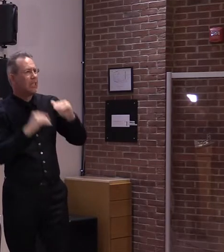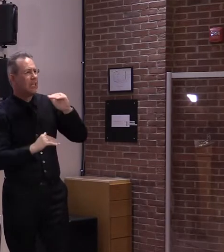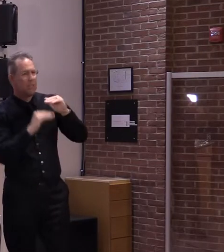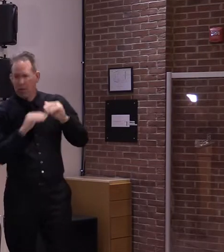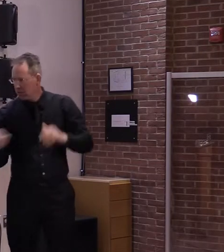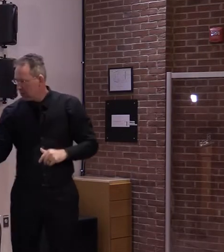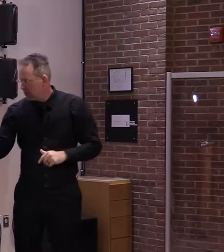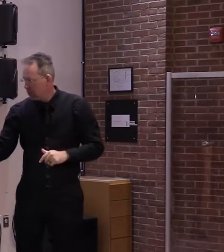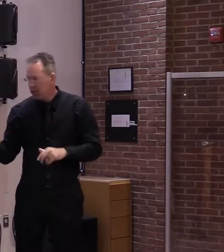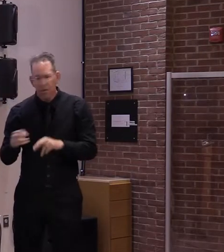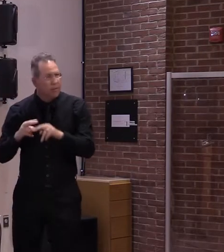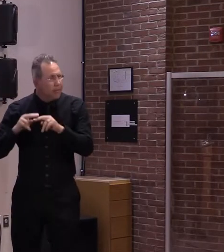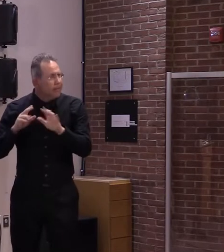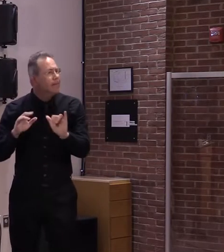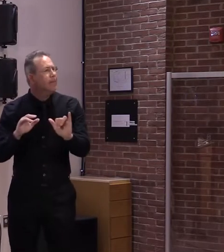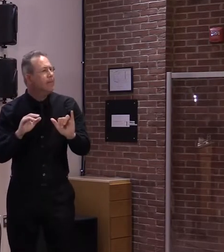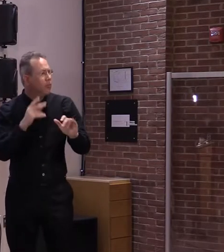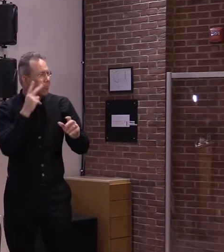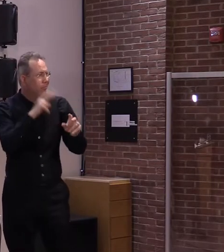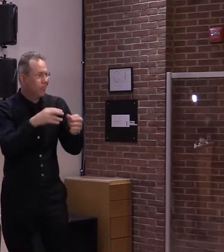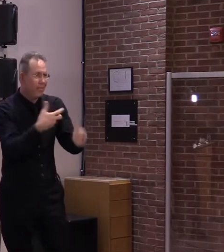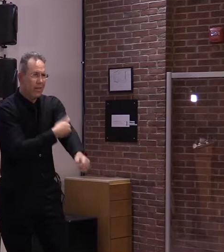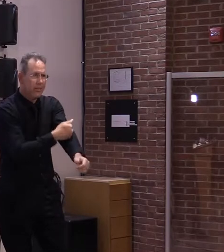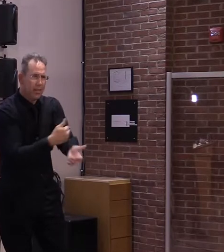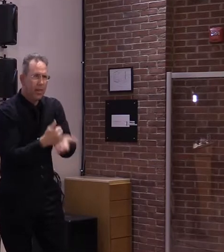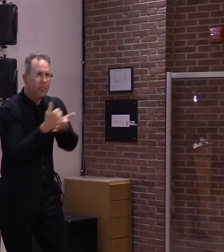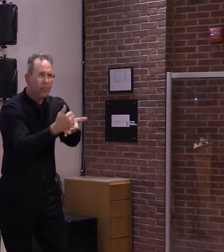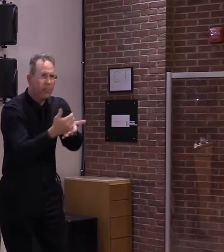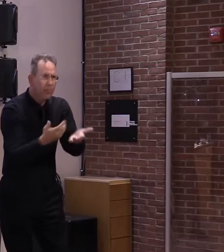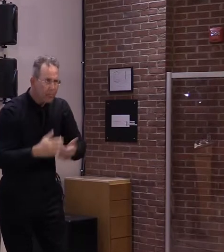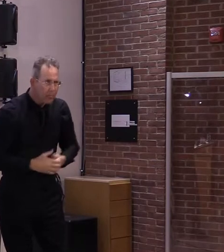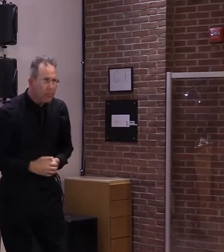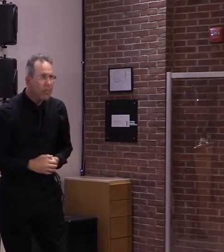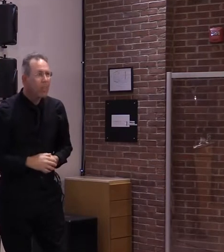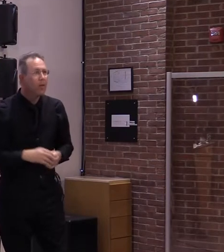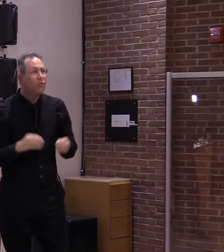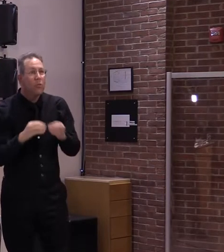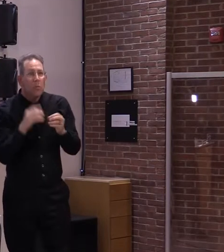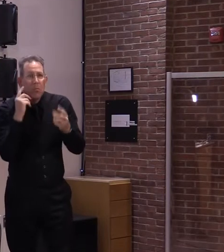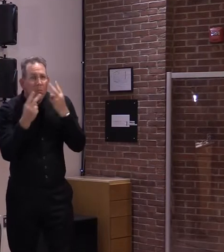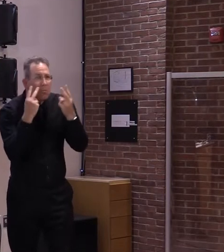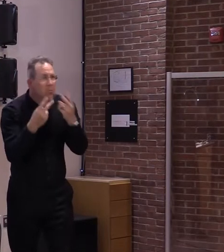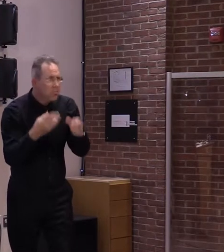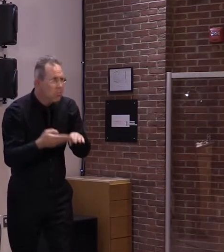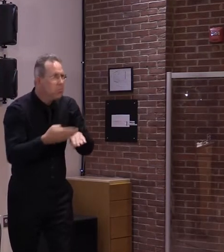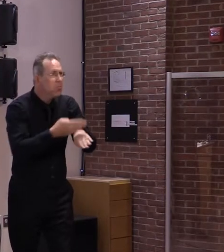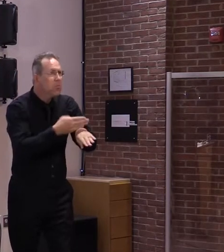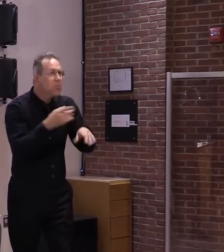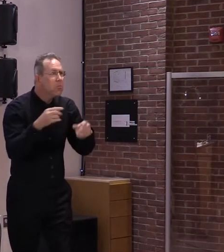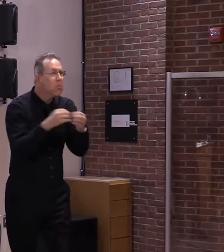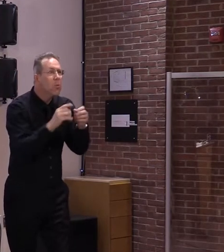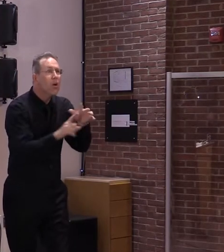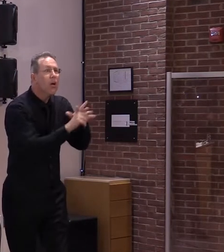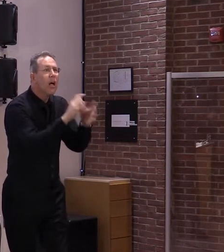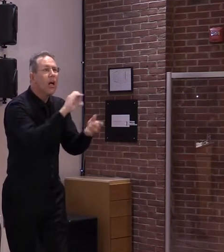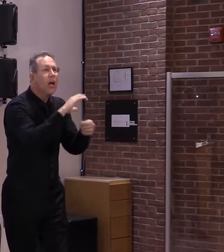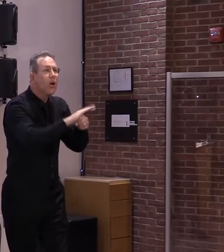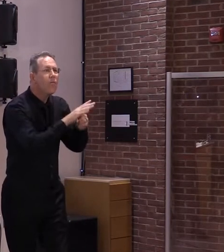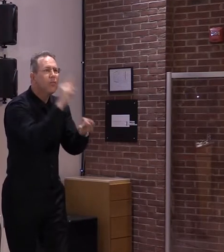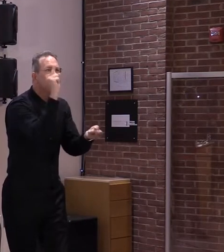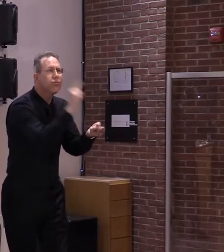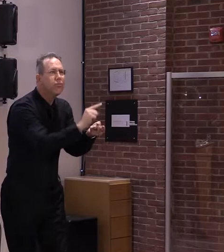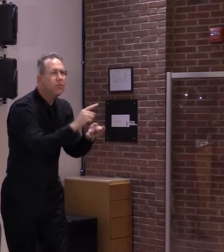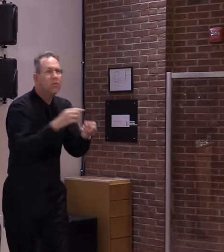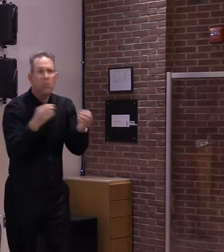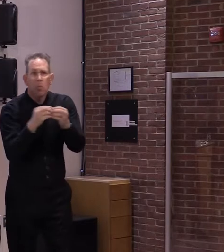four months. With improving case rates and improving vaccination coverage, we anticipate seeing our hospitalization rates fall more